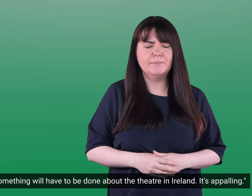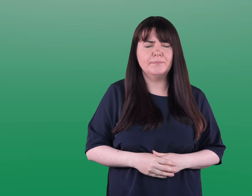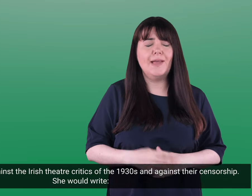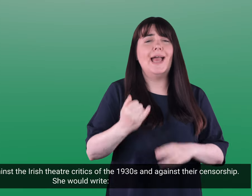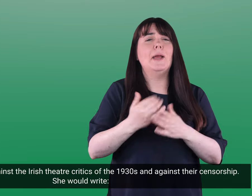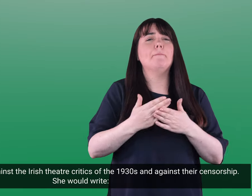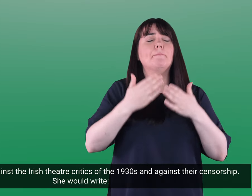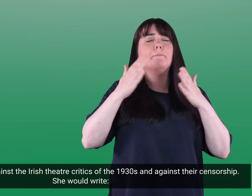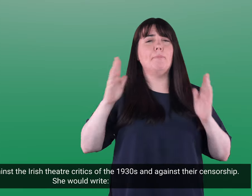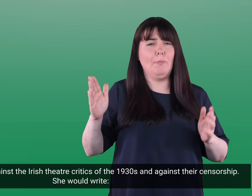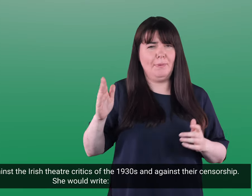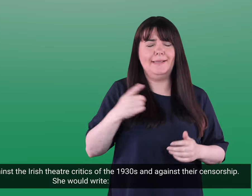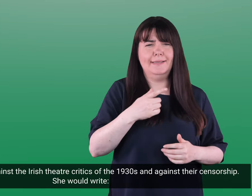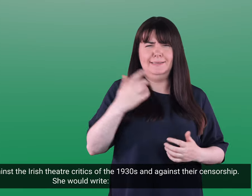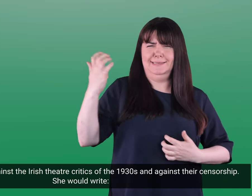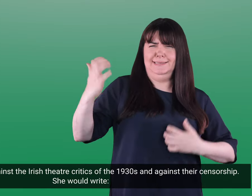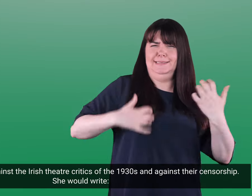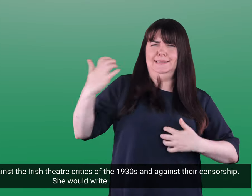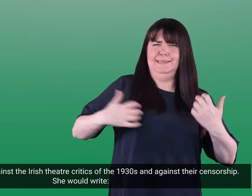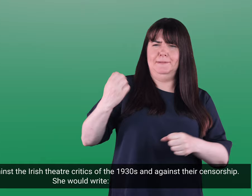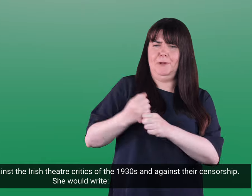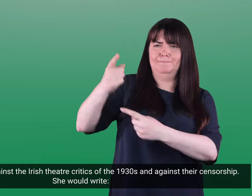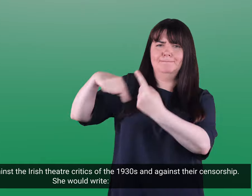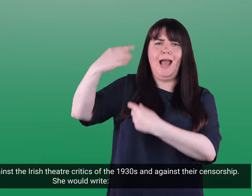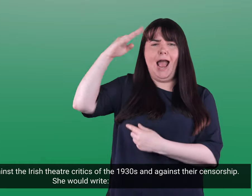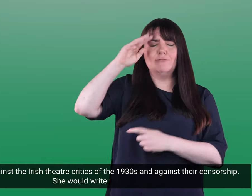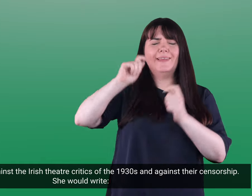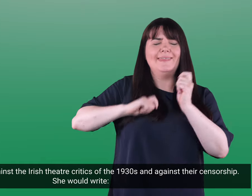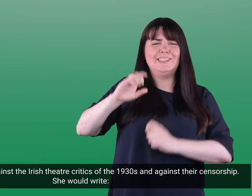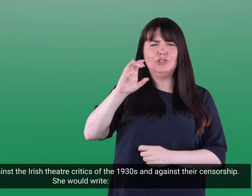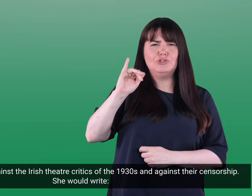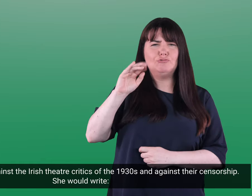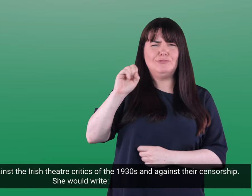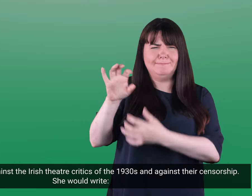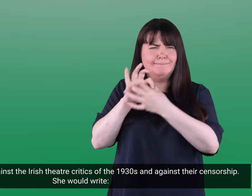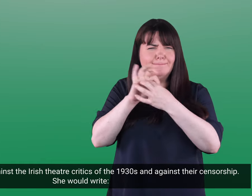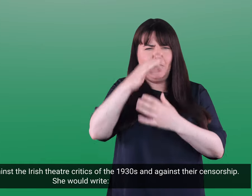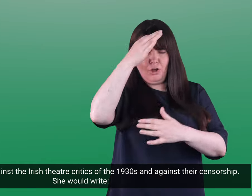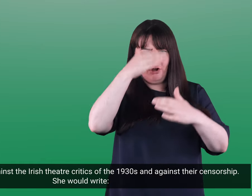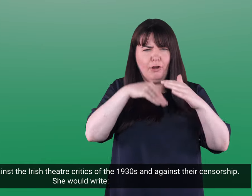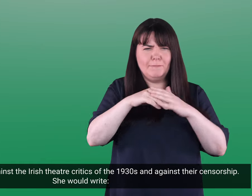In public, she railed against the Irish theatre critics of the 1930s and against their censorship.